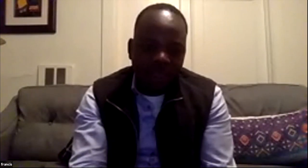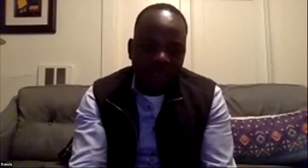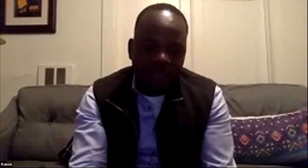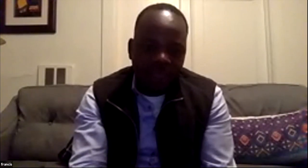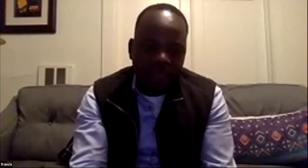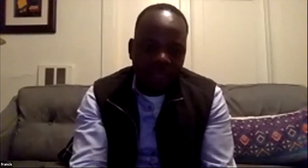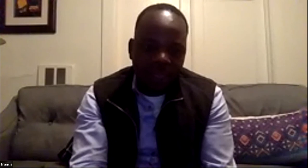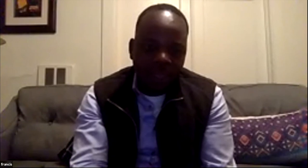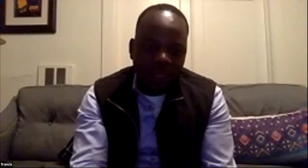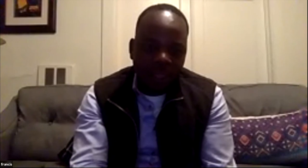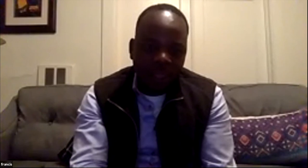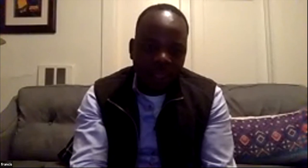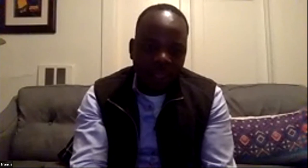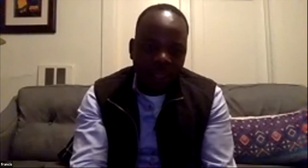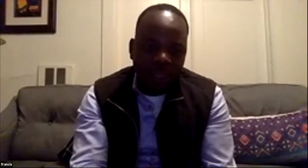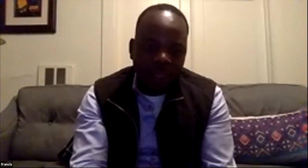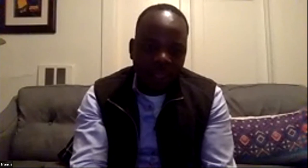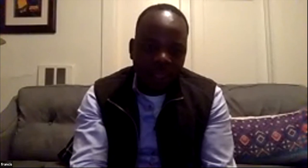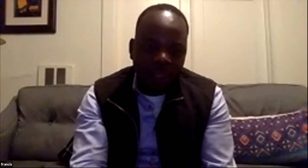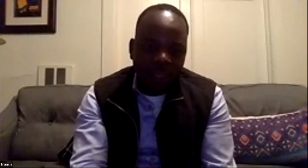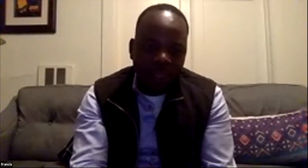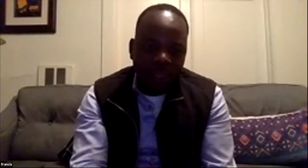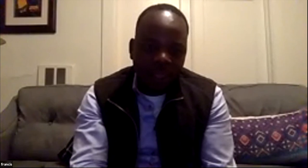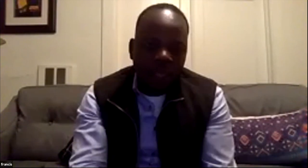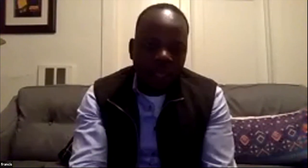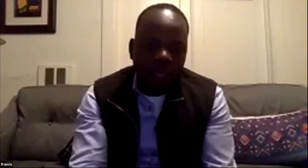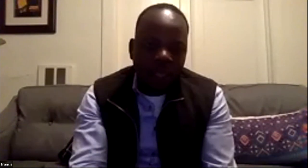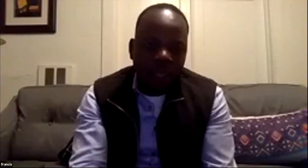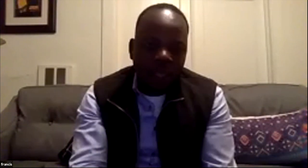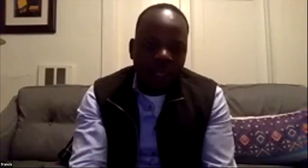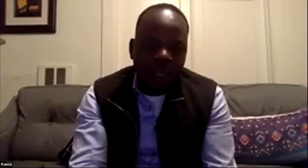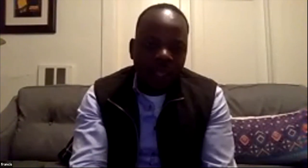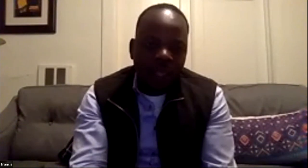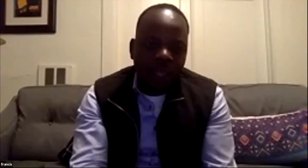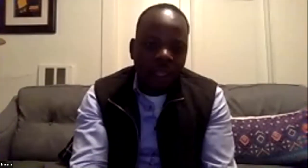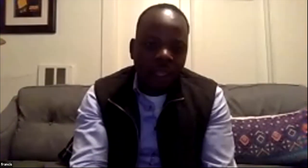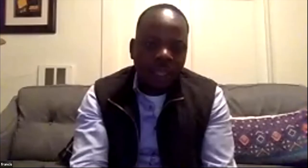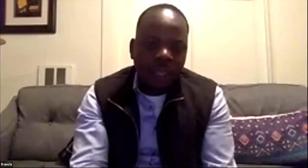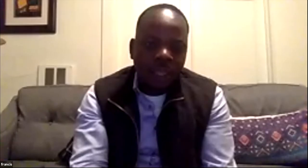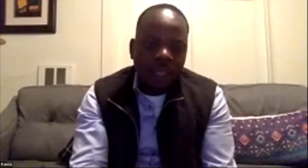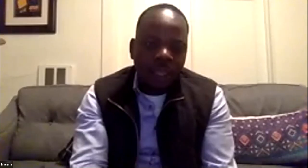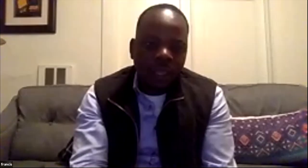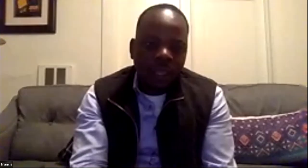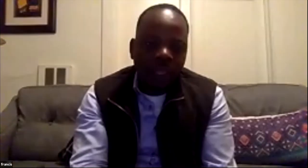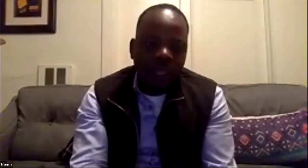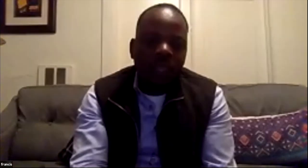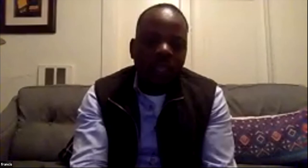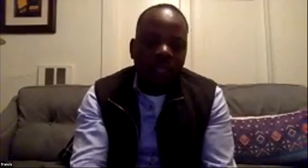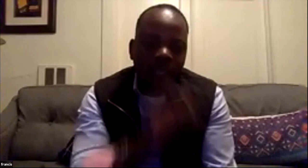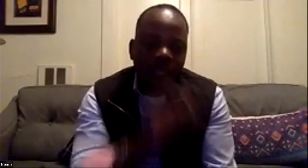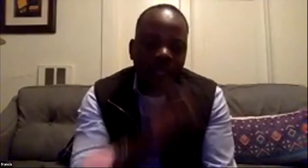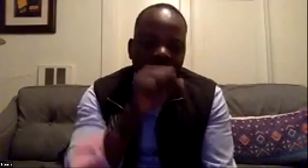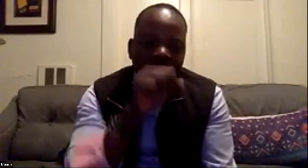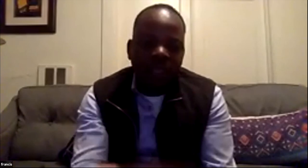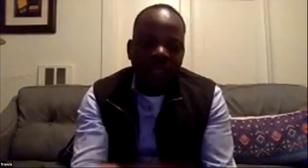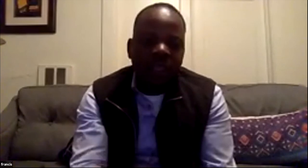that money you know to to maintain or to build and whatnot i don't know if something like that would be